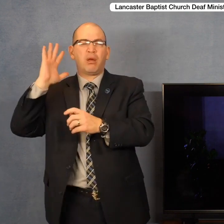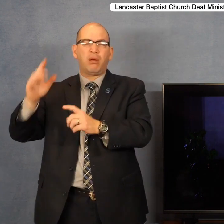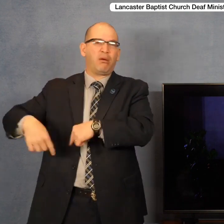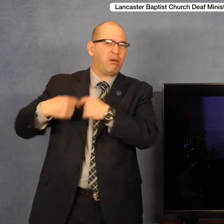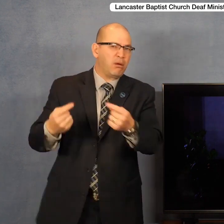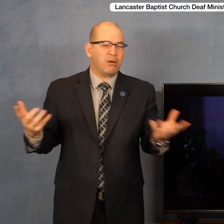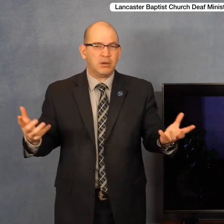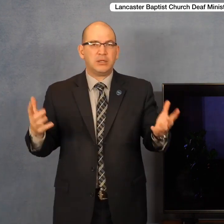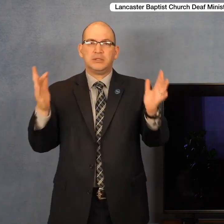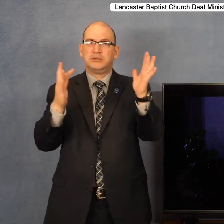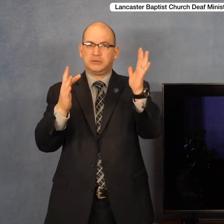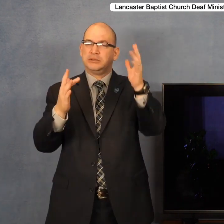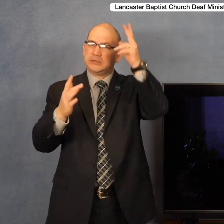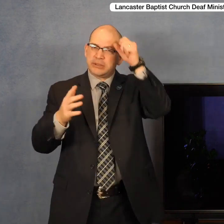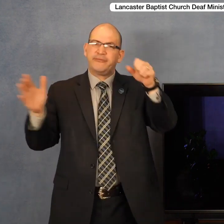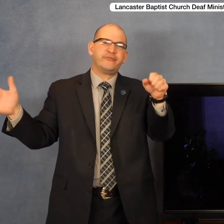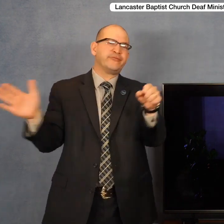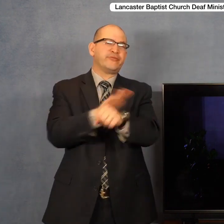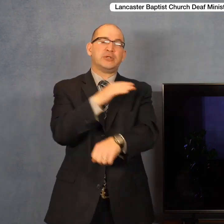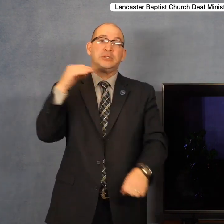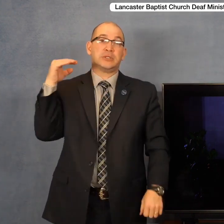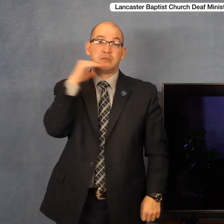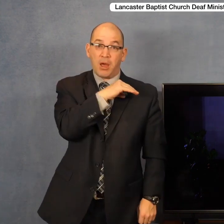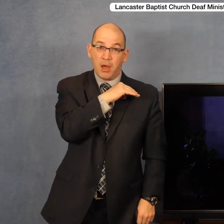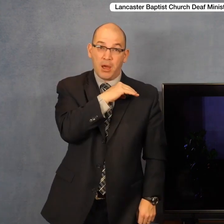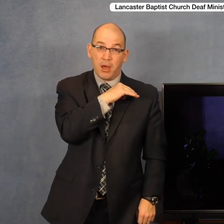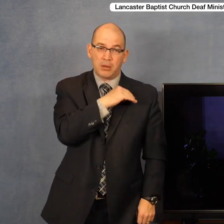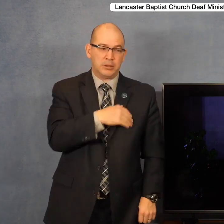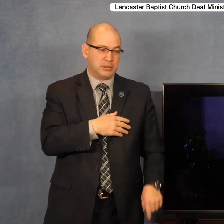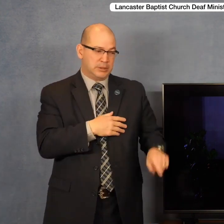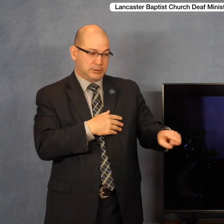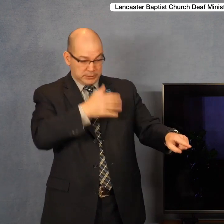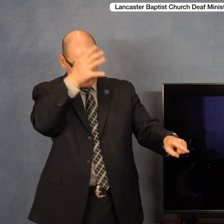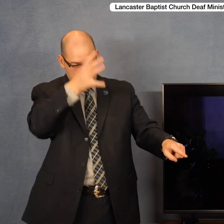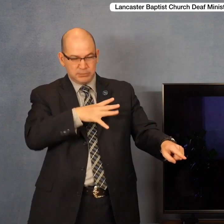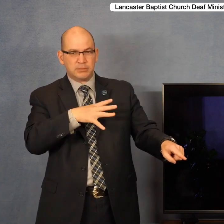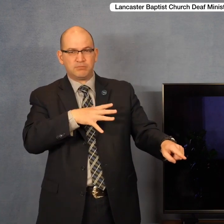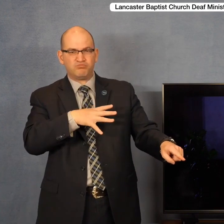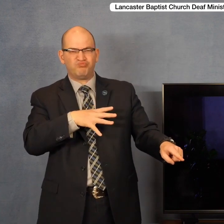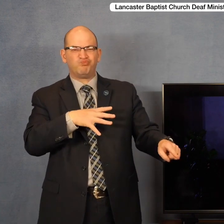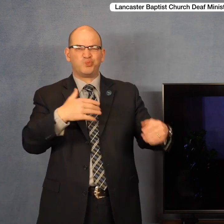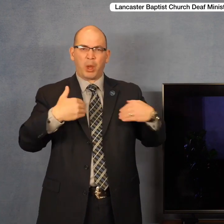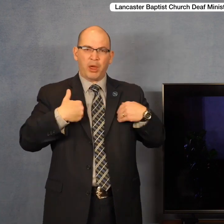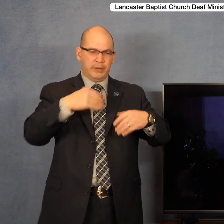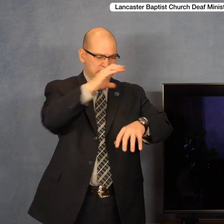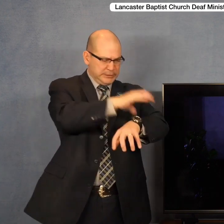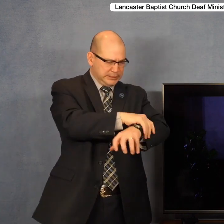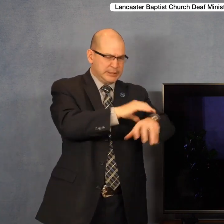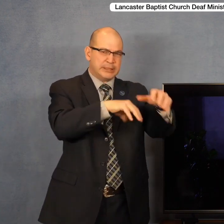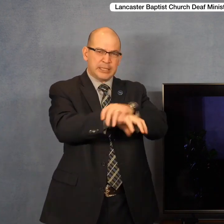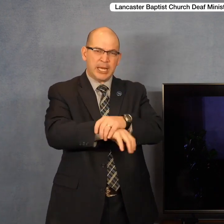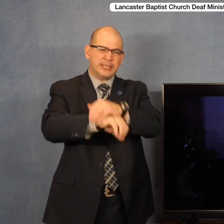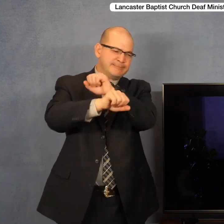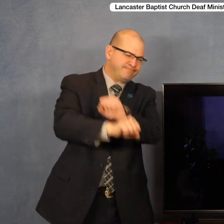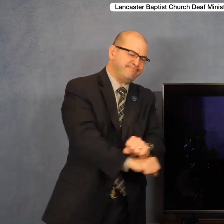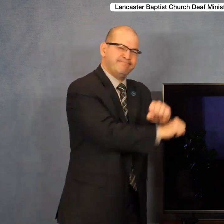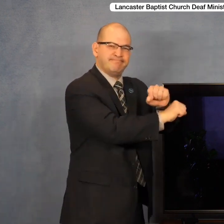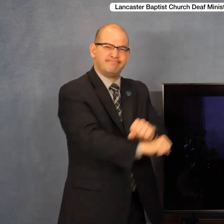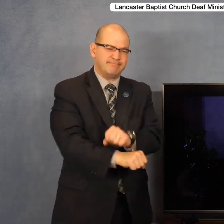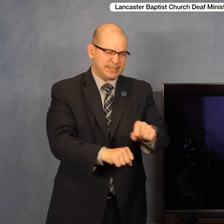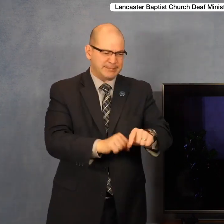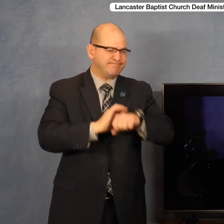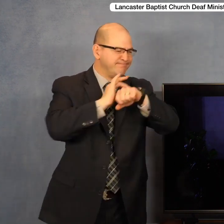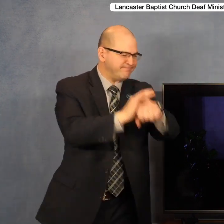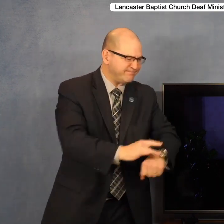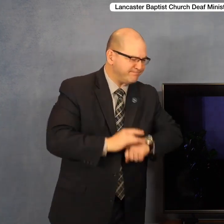And the Bible tells us in verse 29 that this man was bound with chains and had been driven of the devil to the